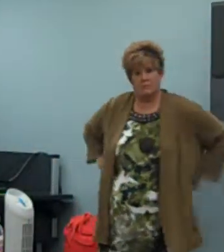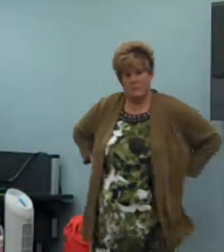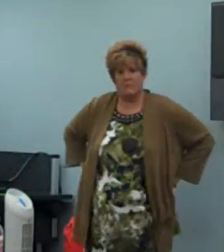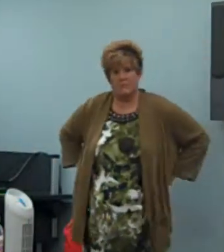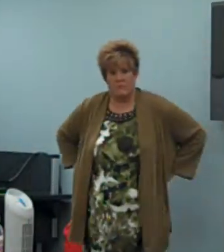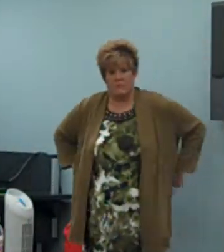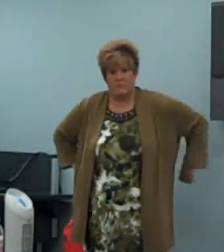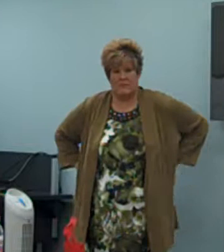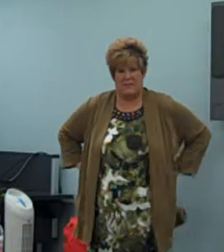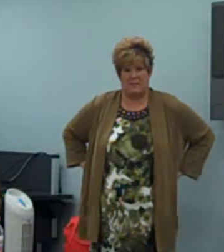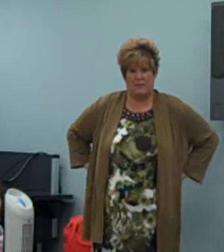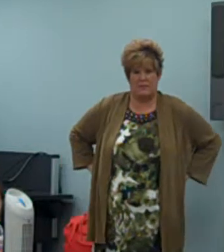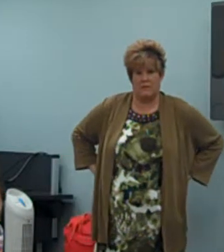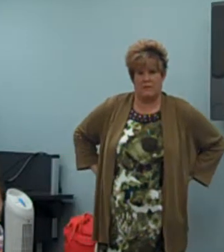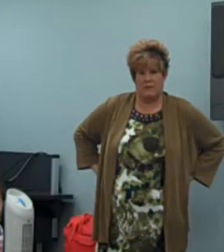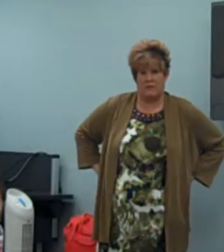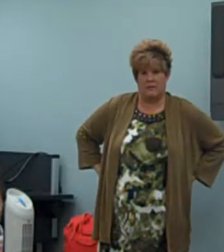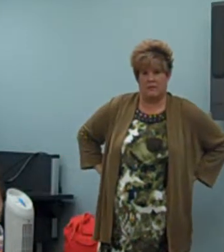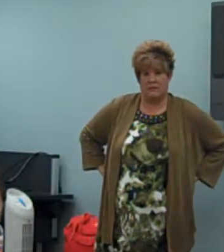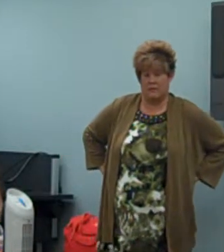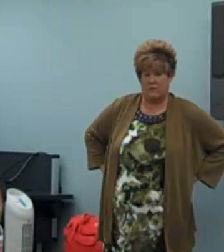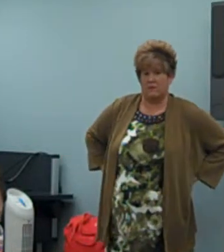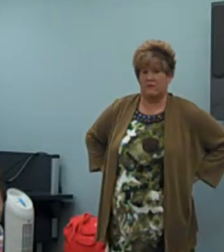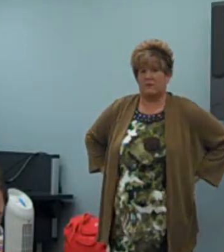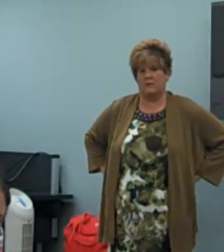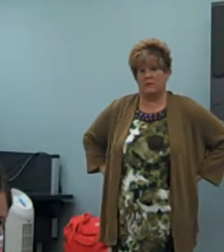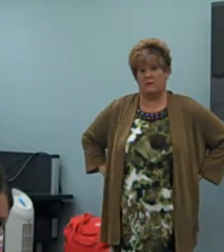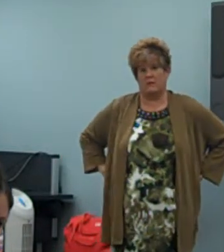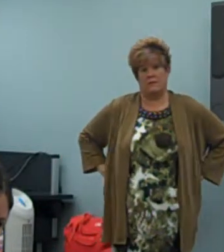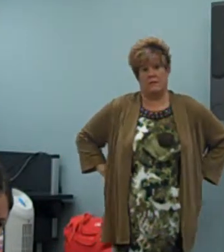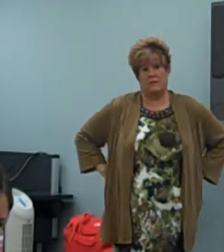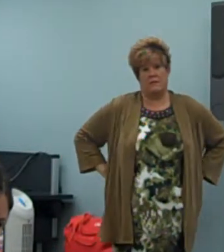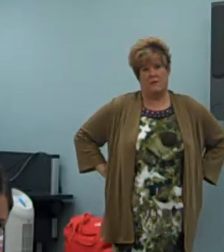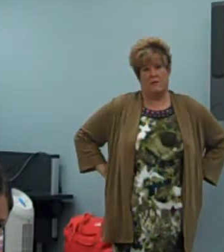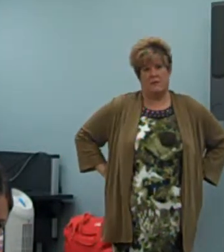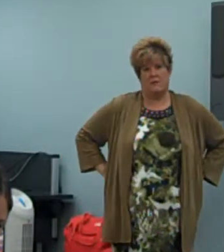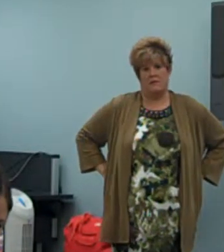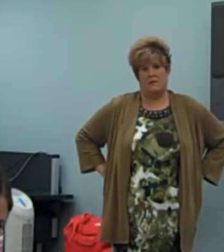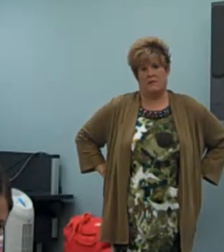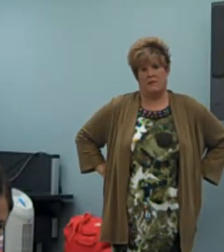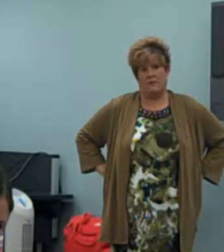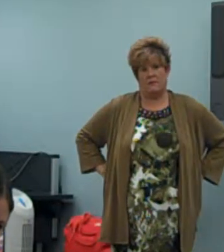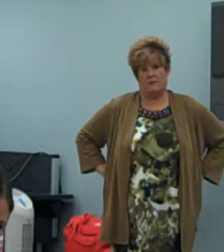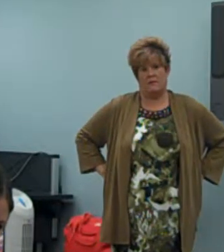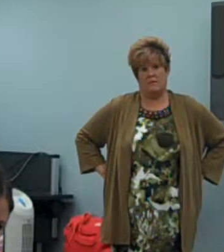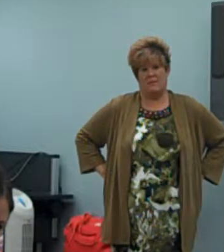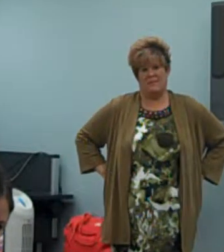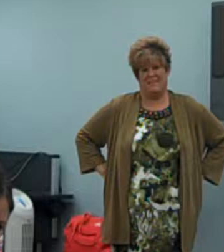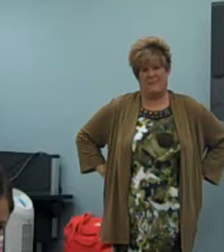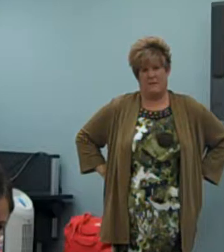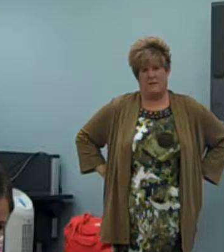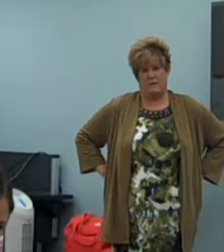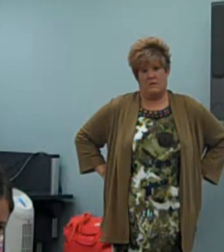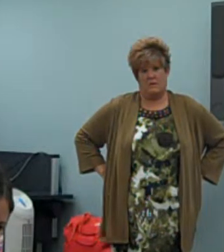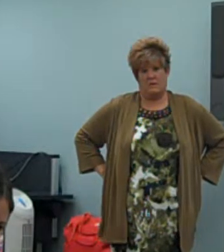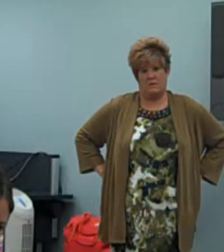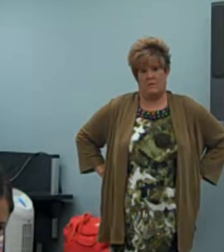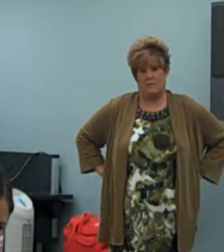So, typically, the interpreters will wear all black, right? But with Sorenson,